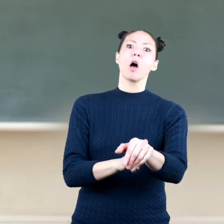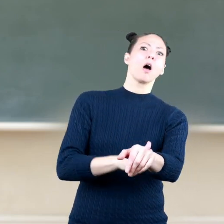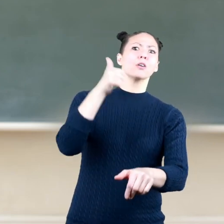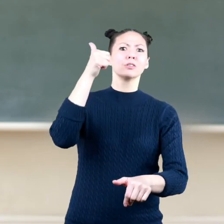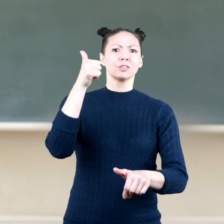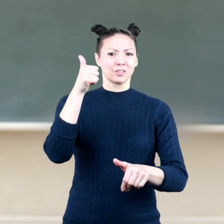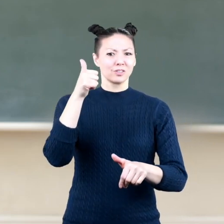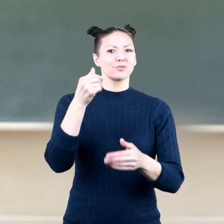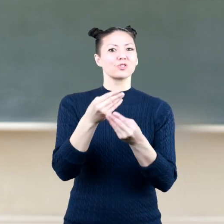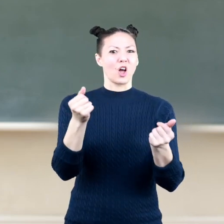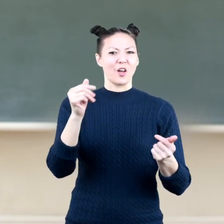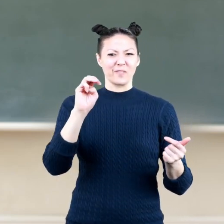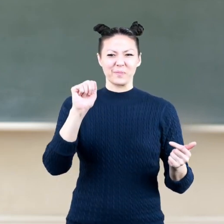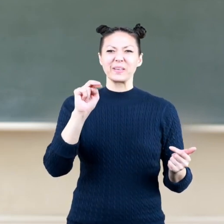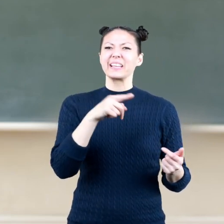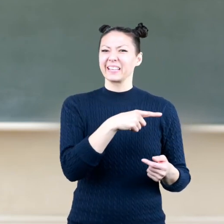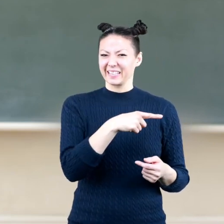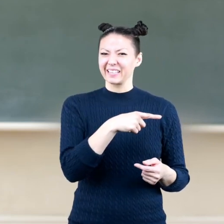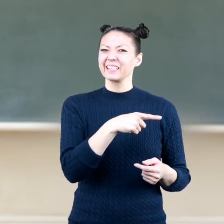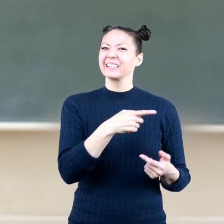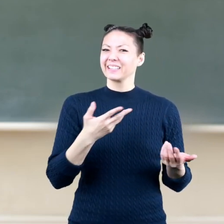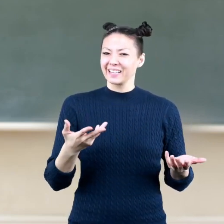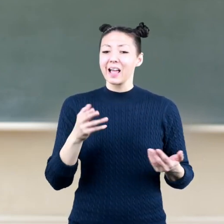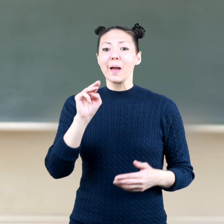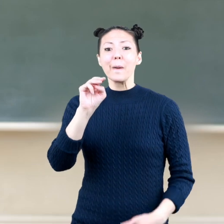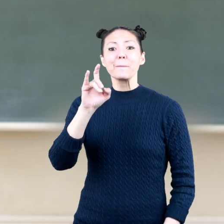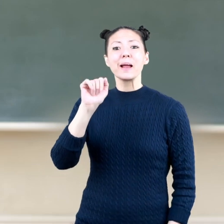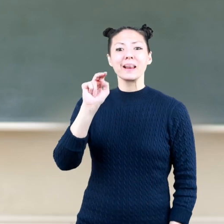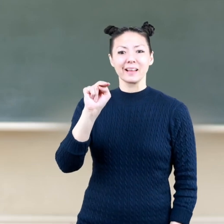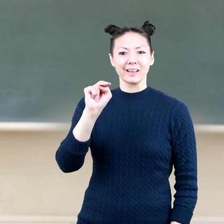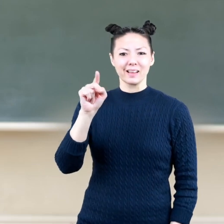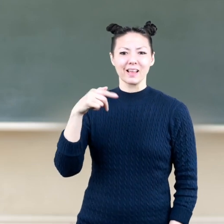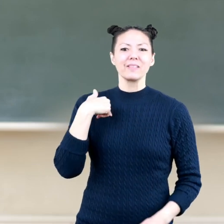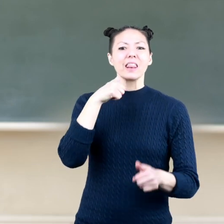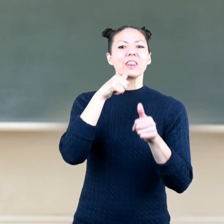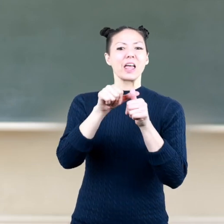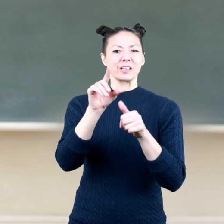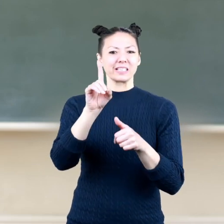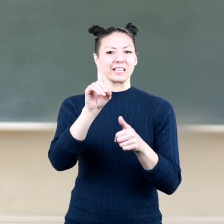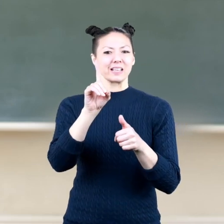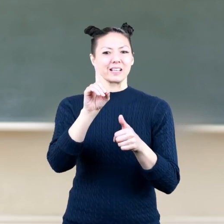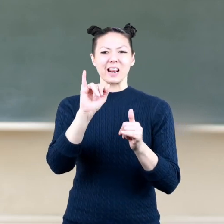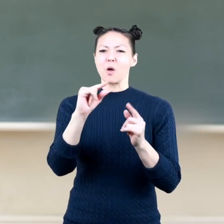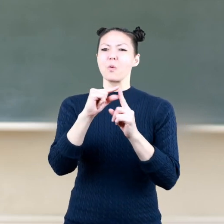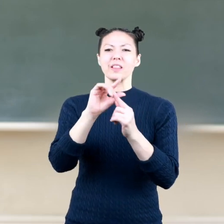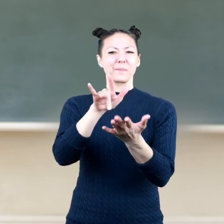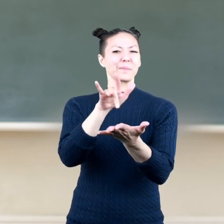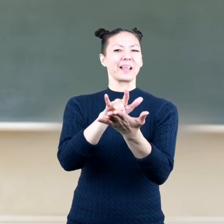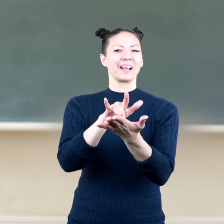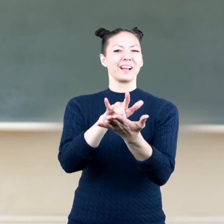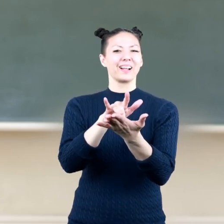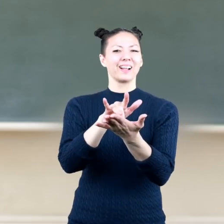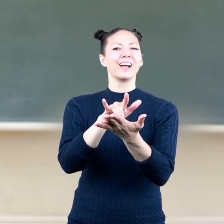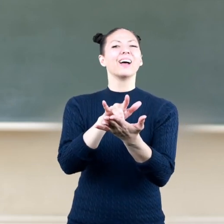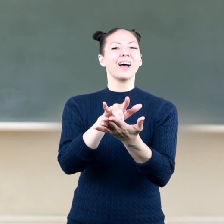which might make you mean the median has letter D just like the word middle and mode